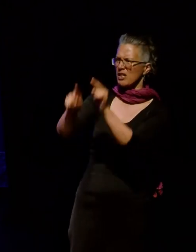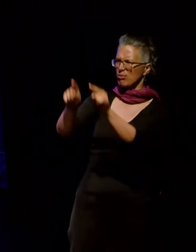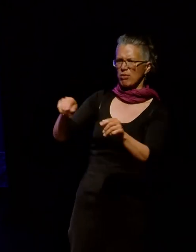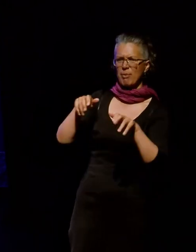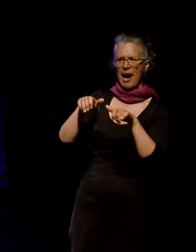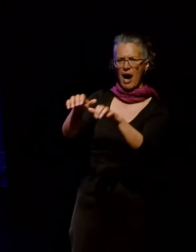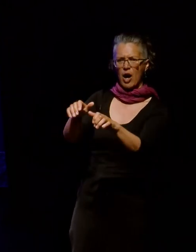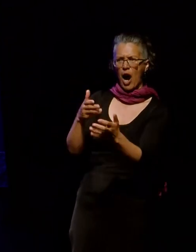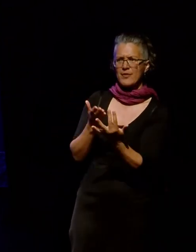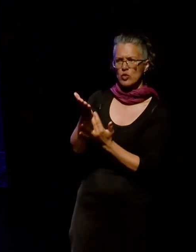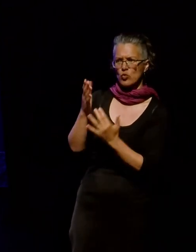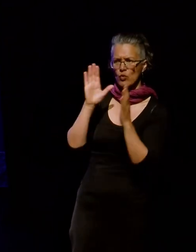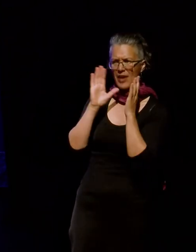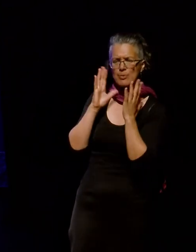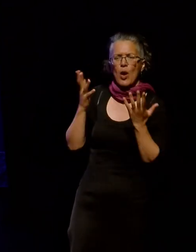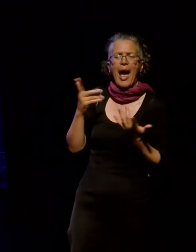on Facebook.